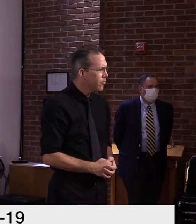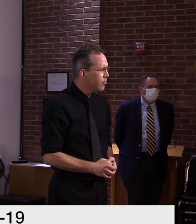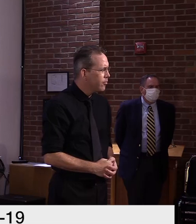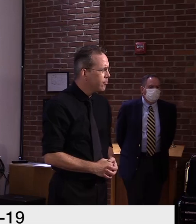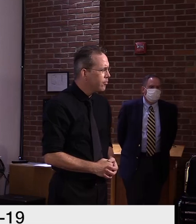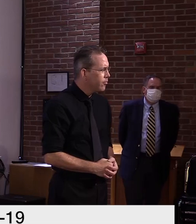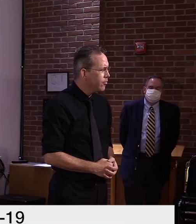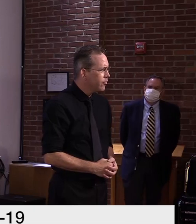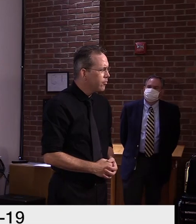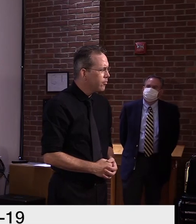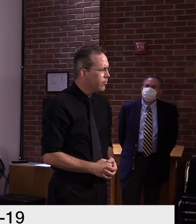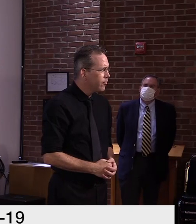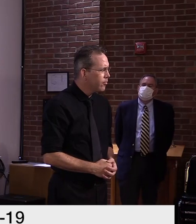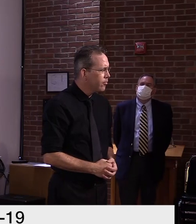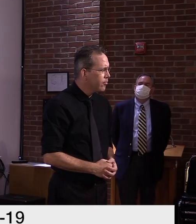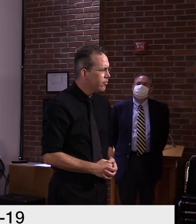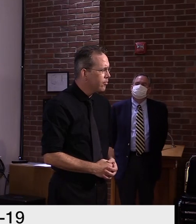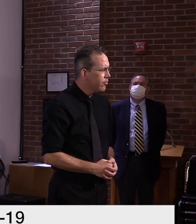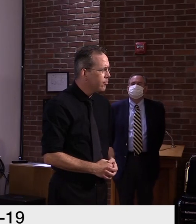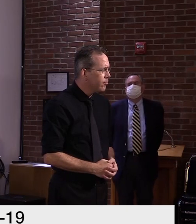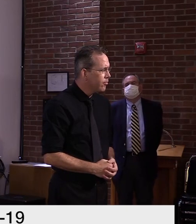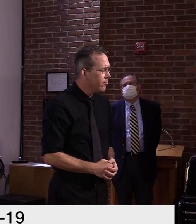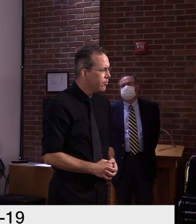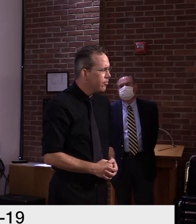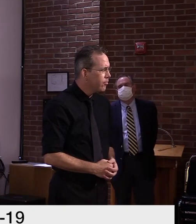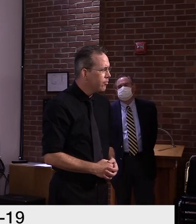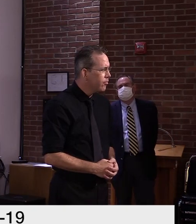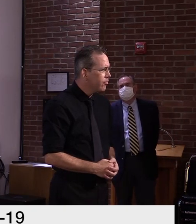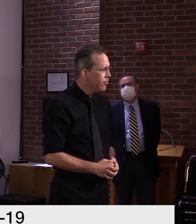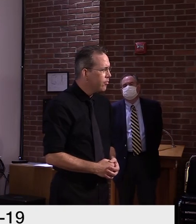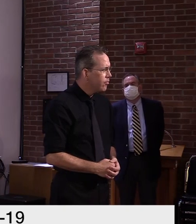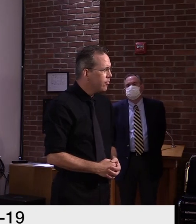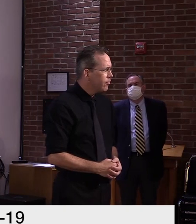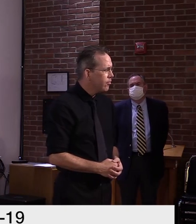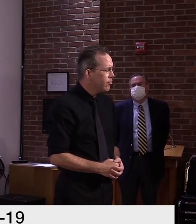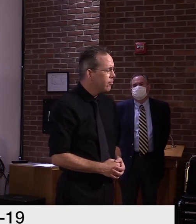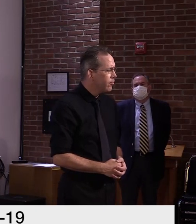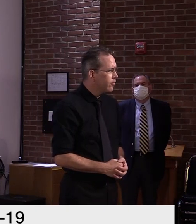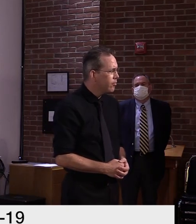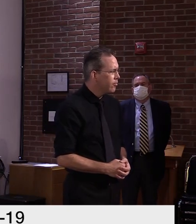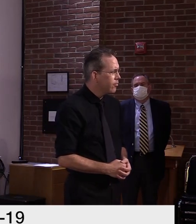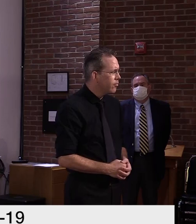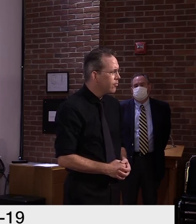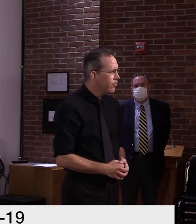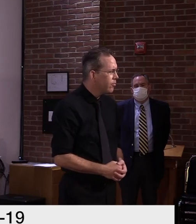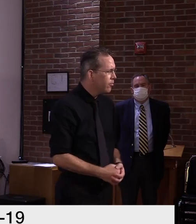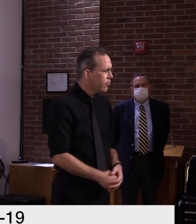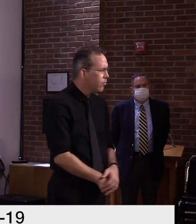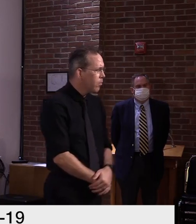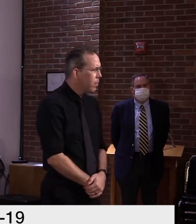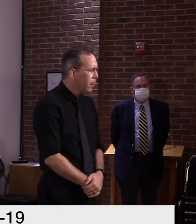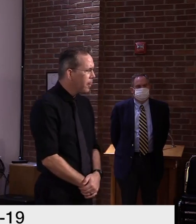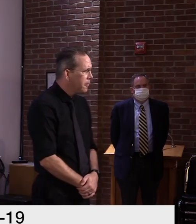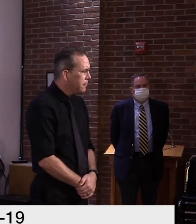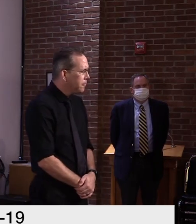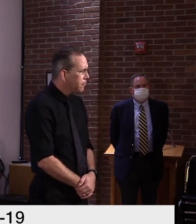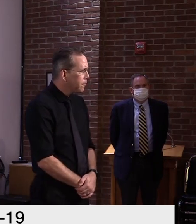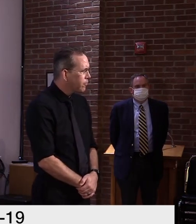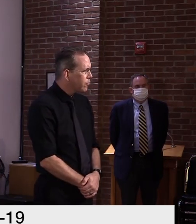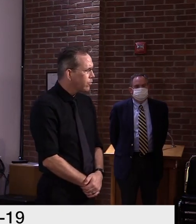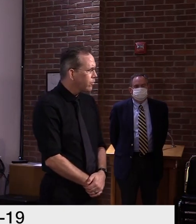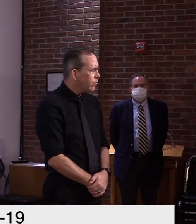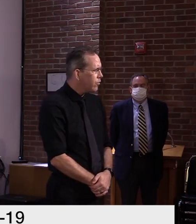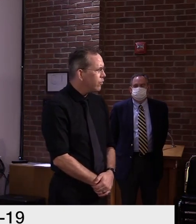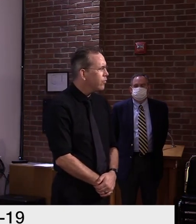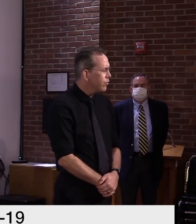something, I mean, there was a news story about the eight volunteer firefighters down in Hinesburg that had to go into self-quarantine